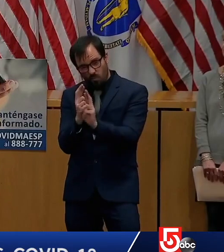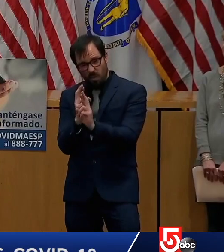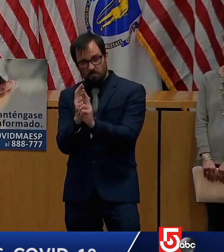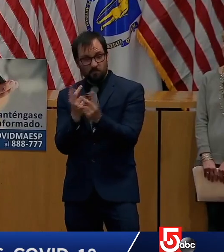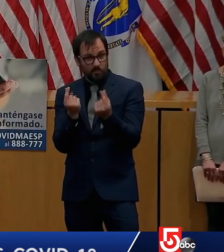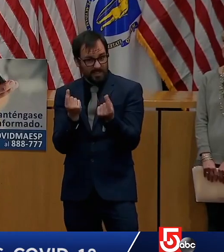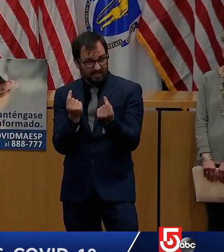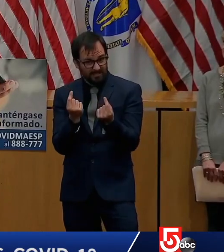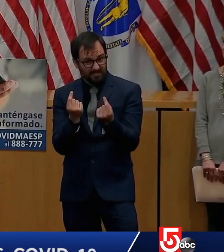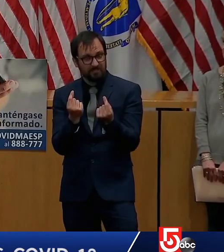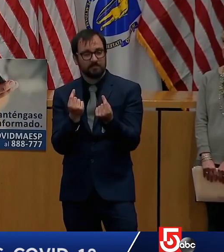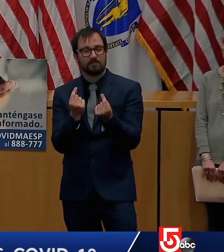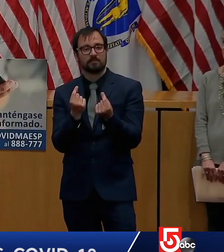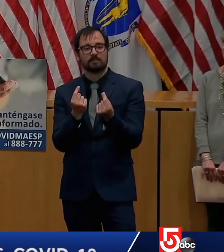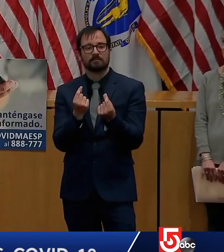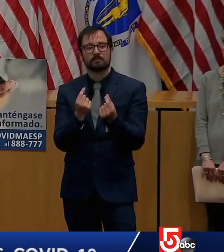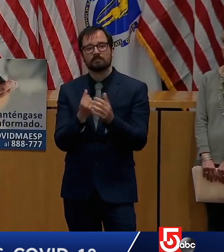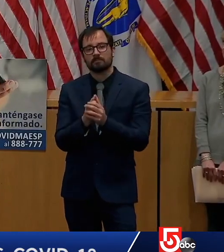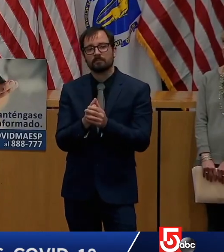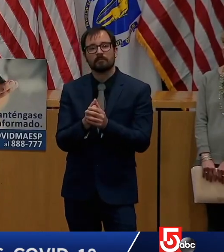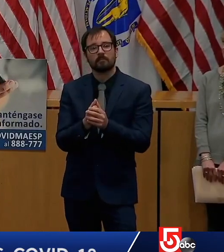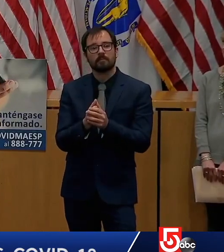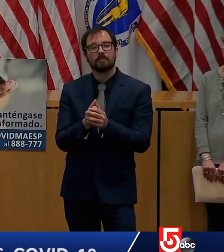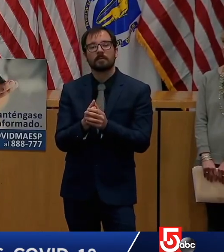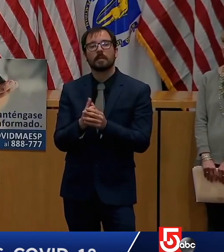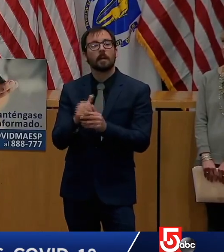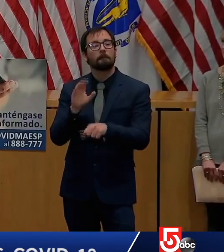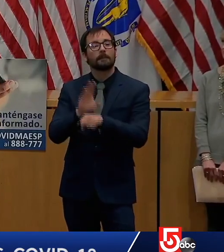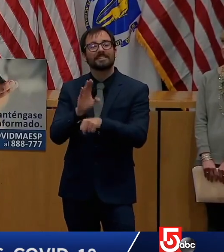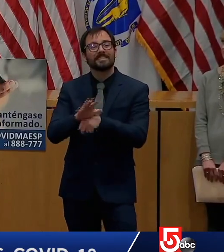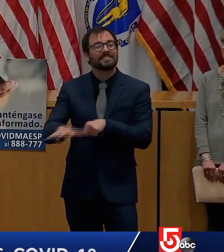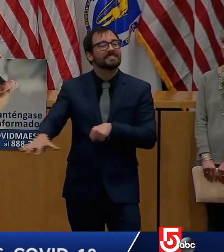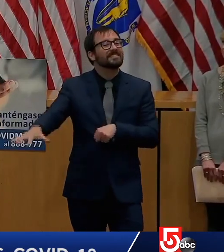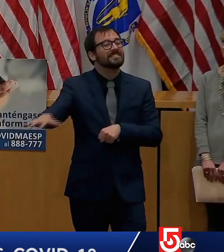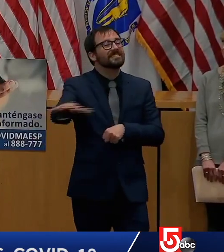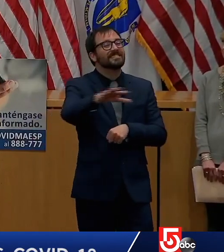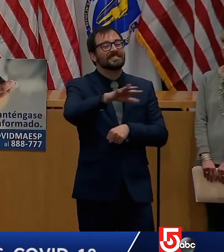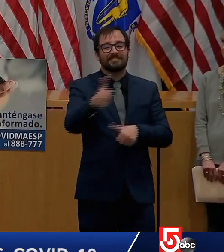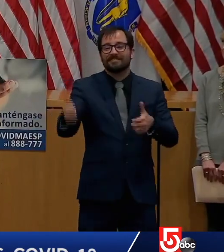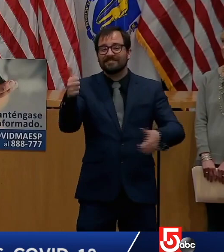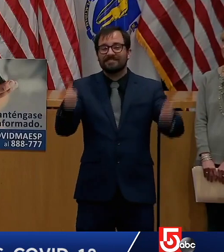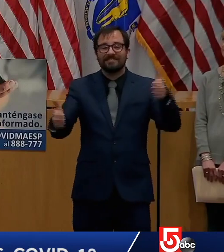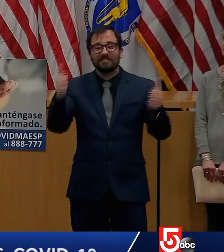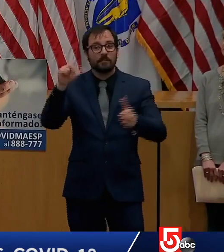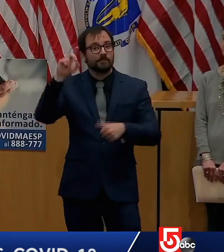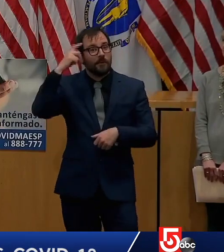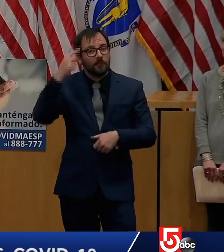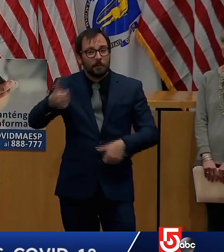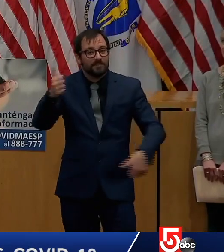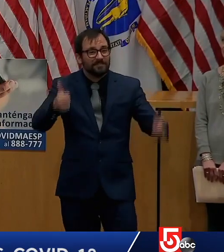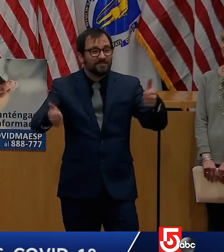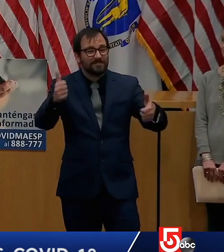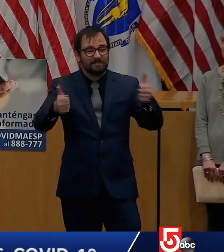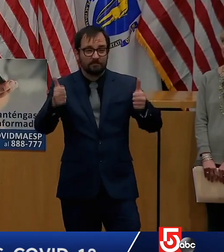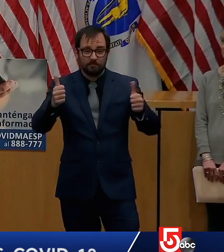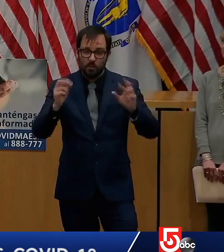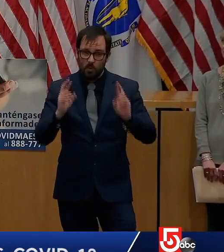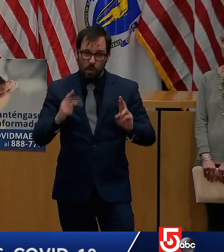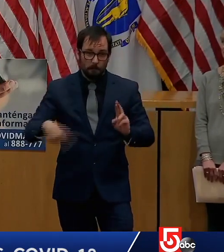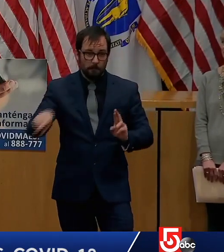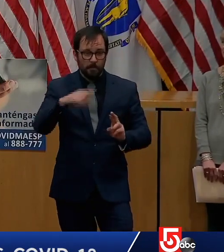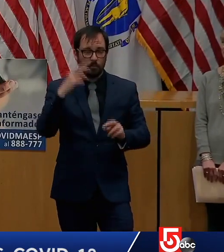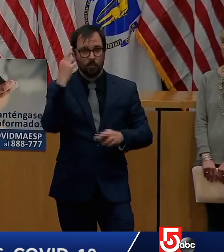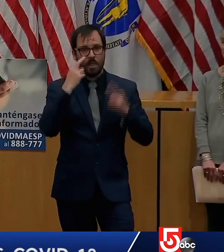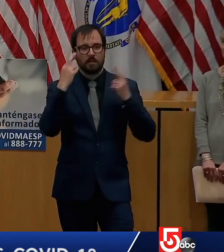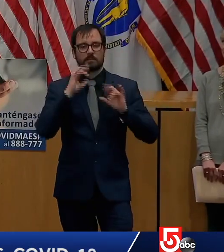business leaders and folks in government that having critical supply chains associated with health care and especially